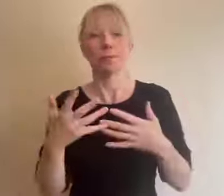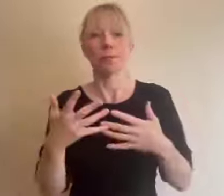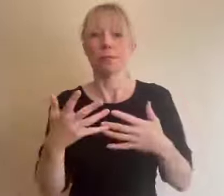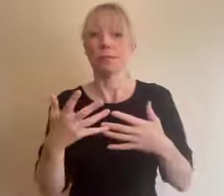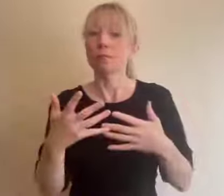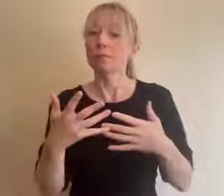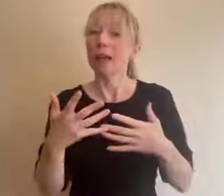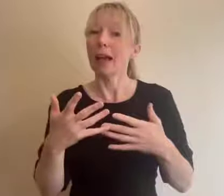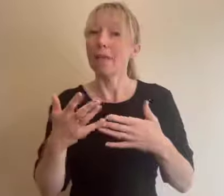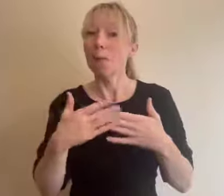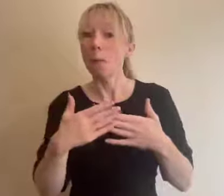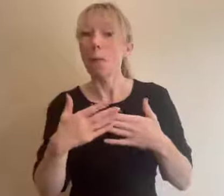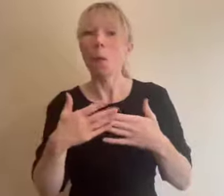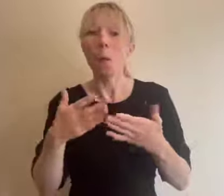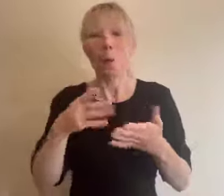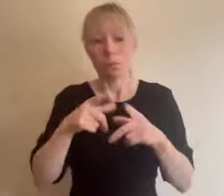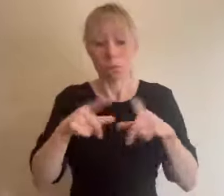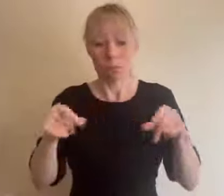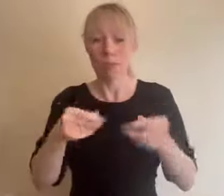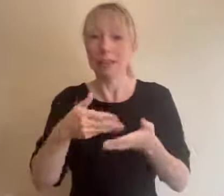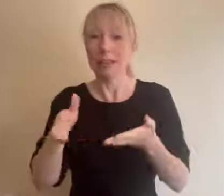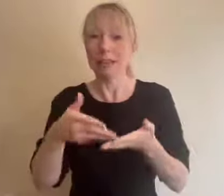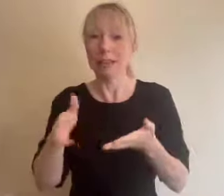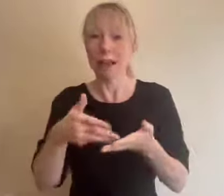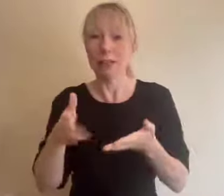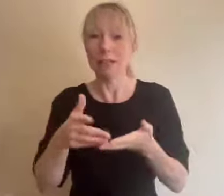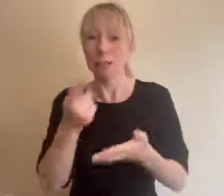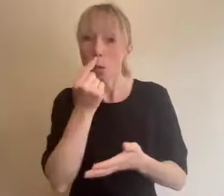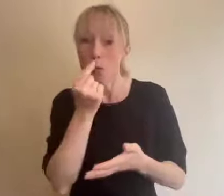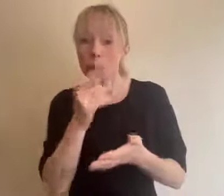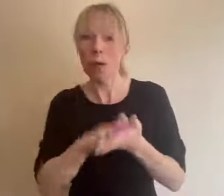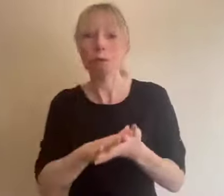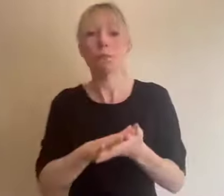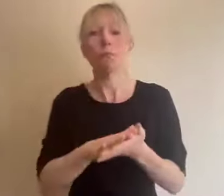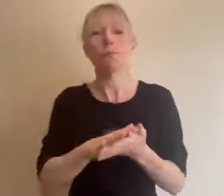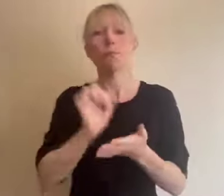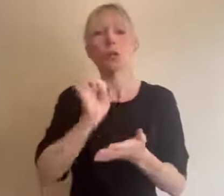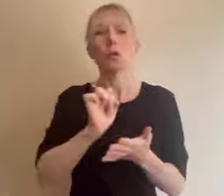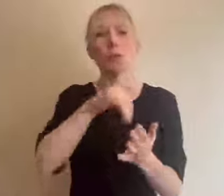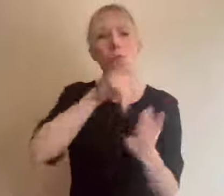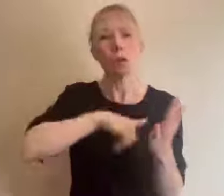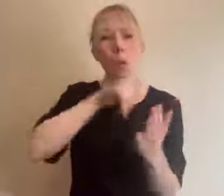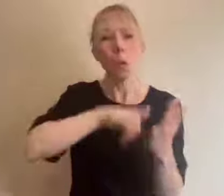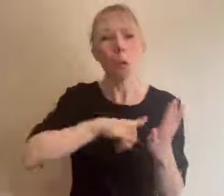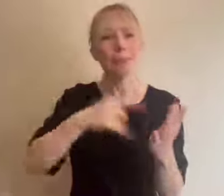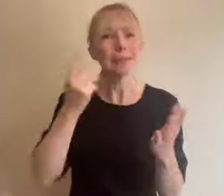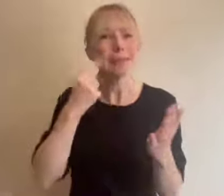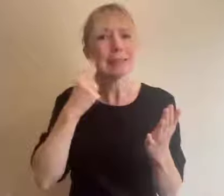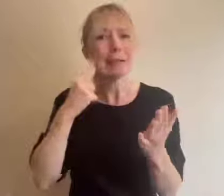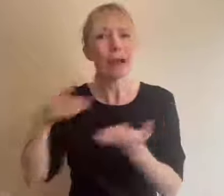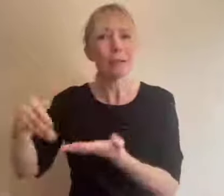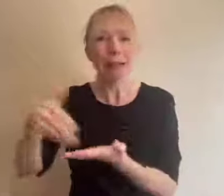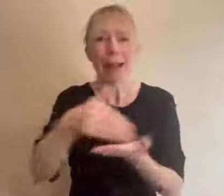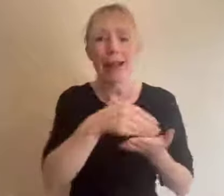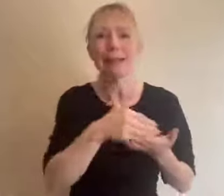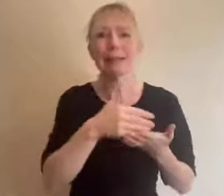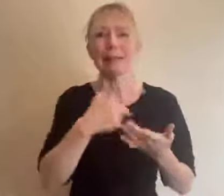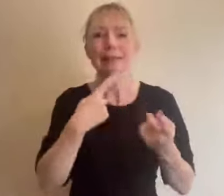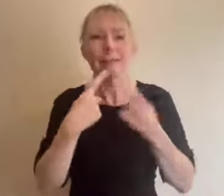a new audience to sell tickets to make your reporting easier by collecting demographic and diversity information from ticket